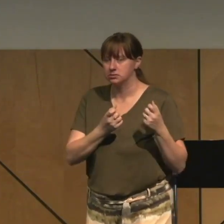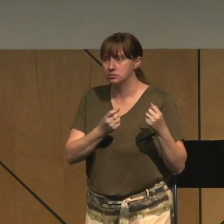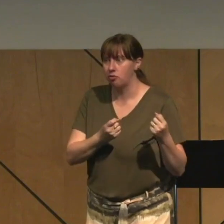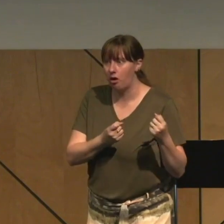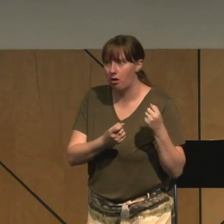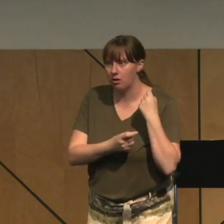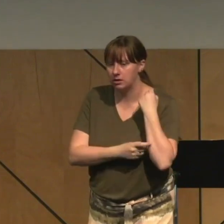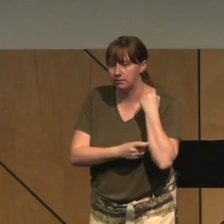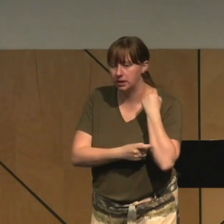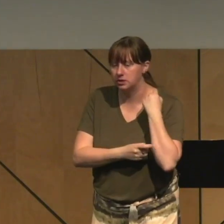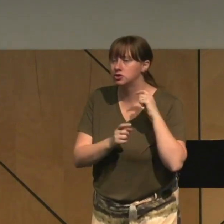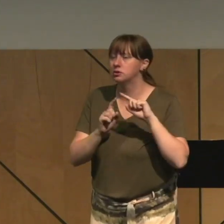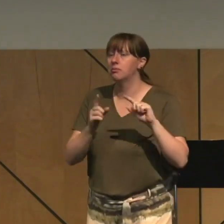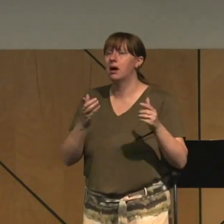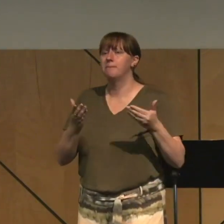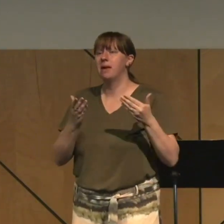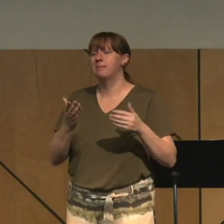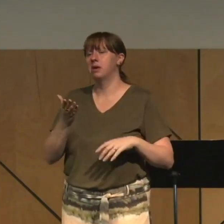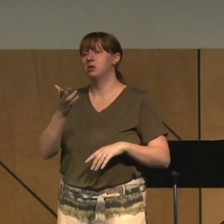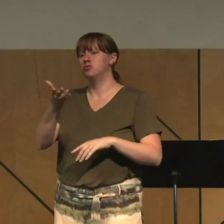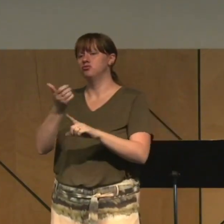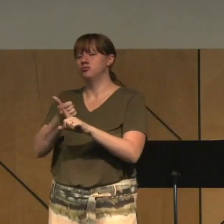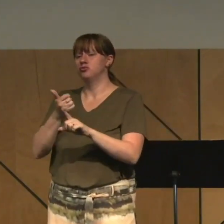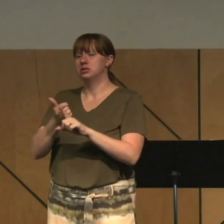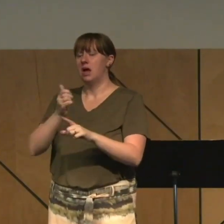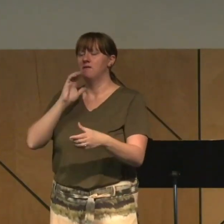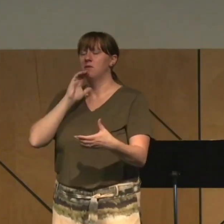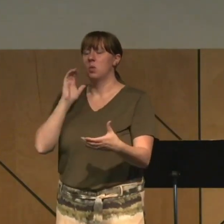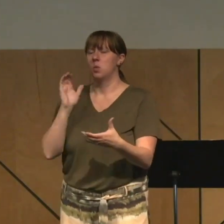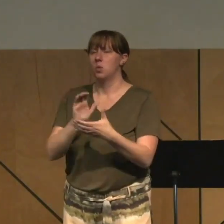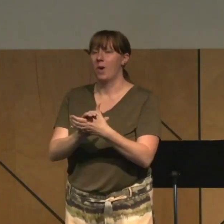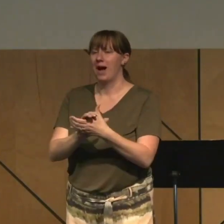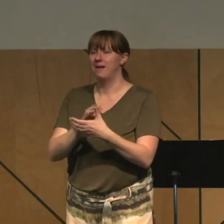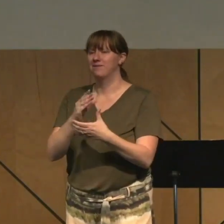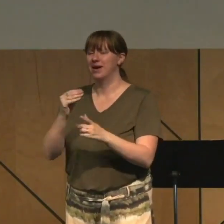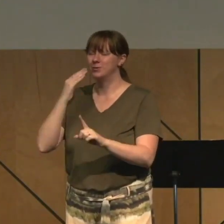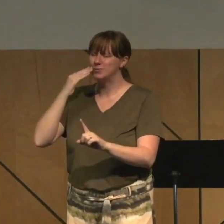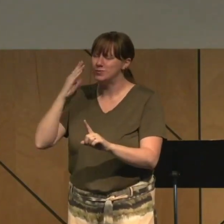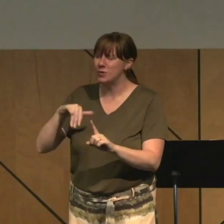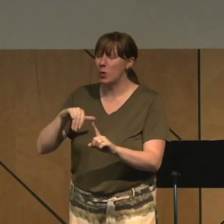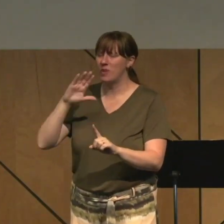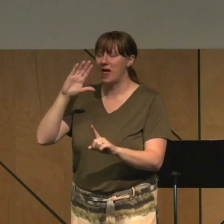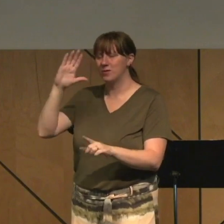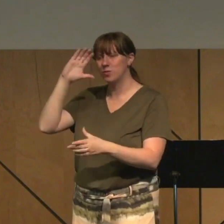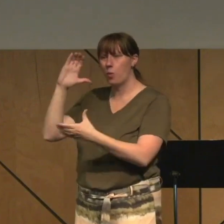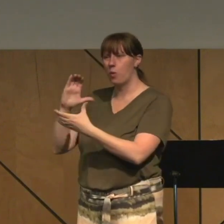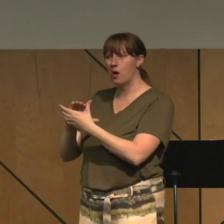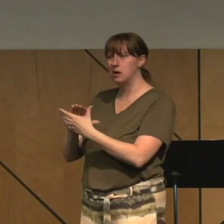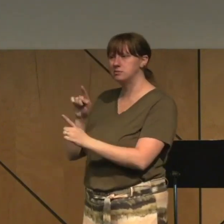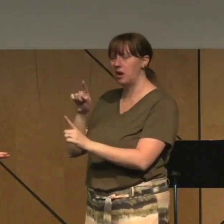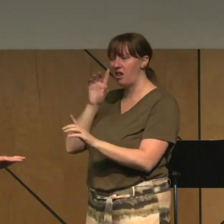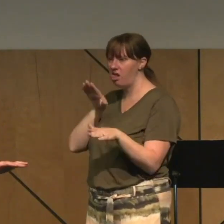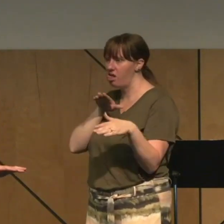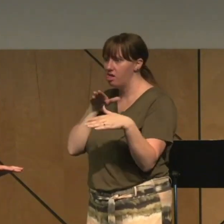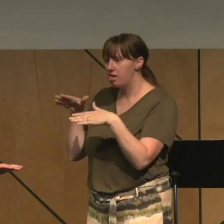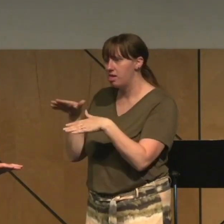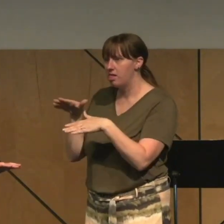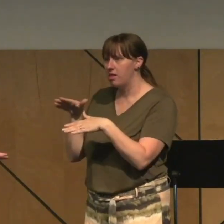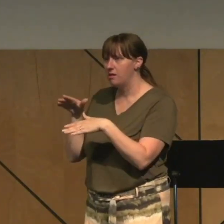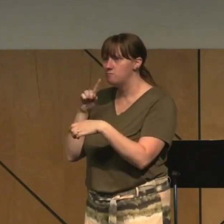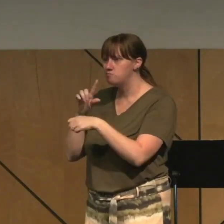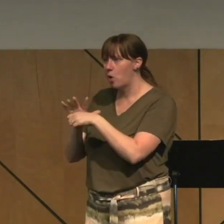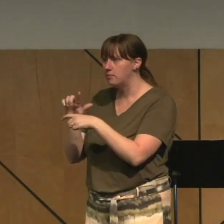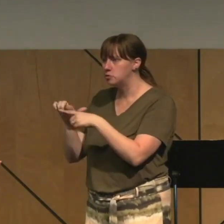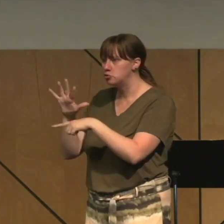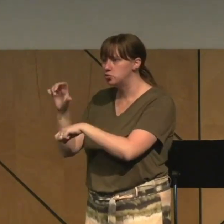now, maybe you are a wife and you know that your husband's heart has been devoted to his work instead